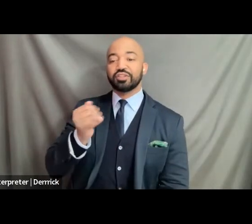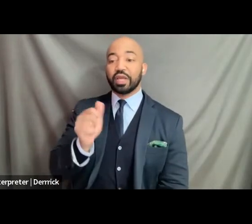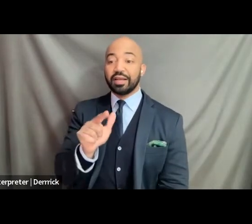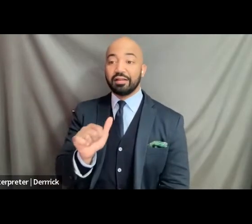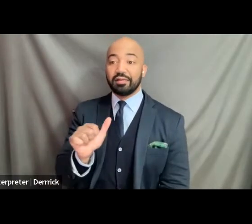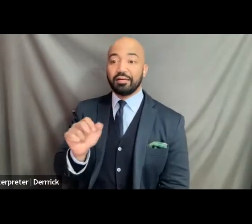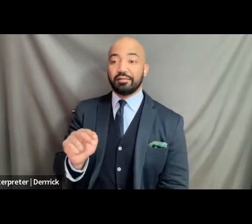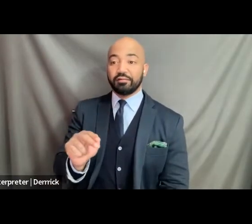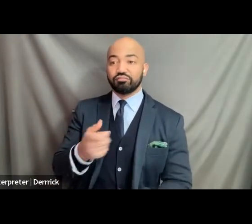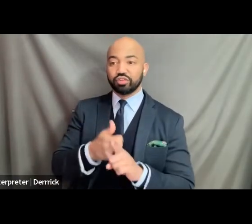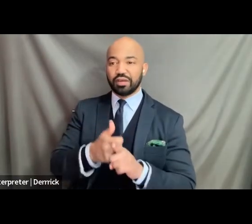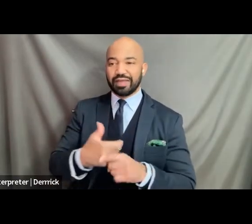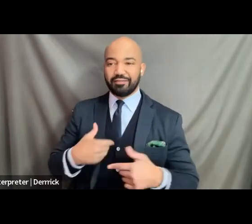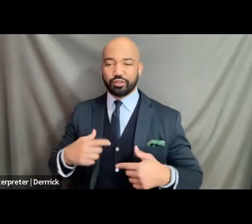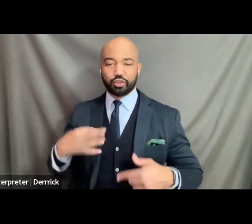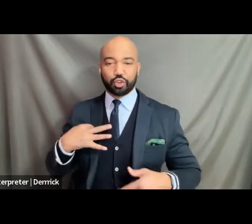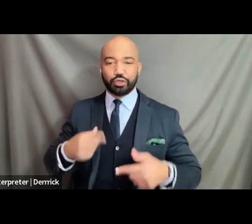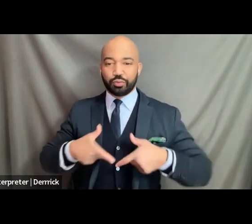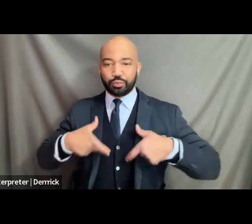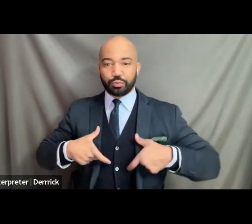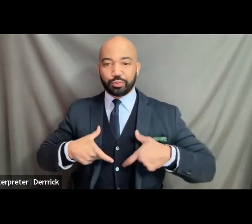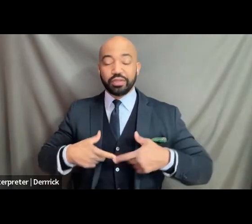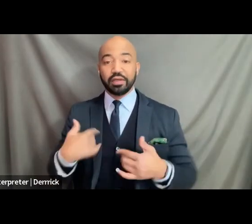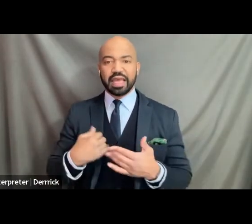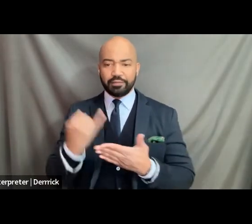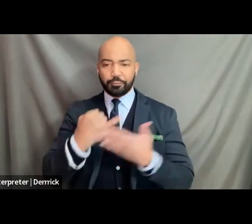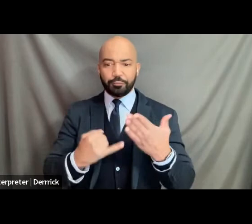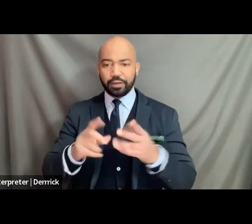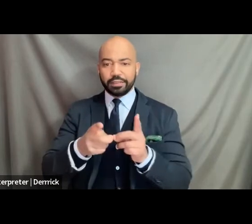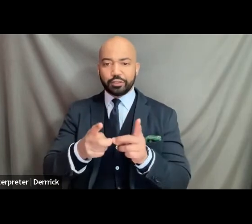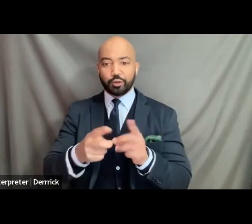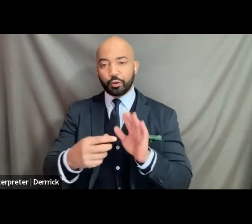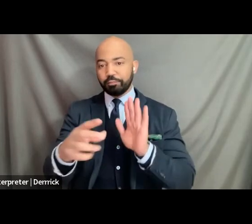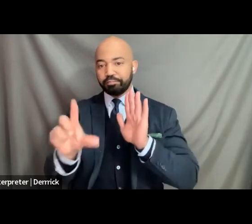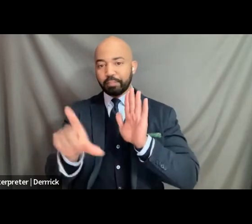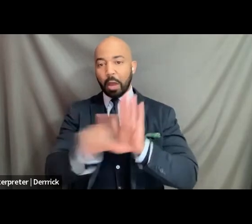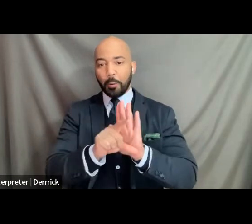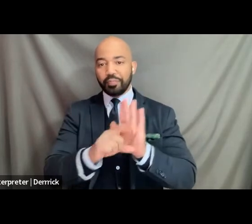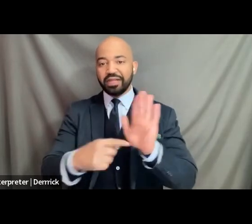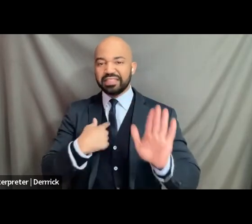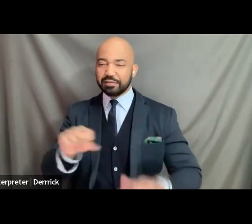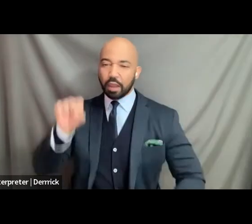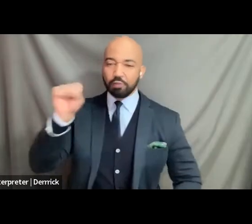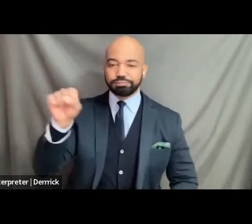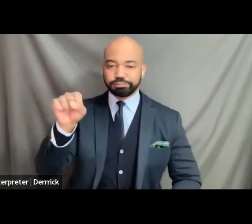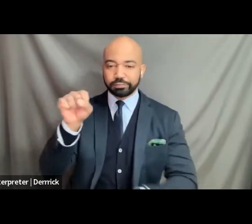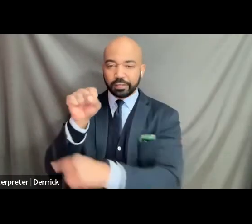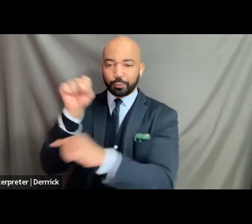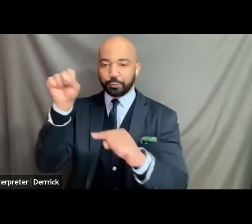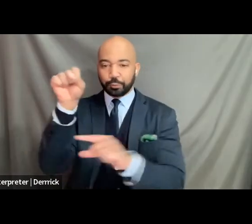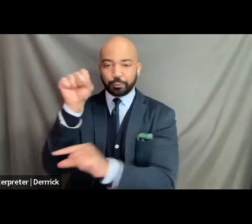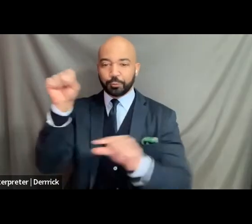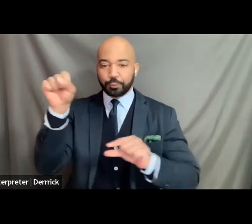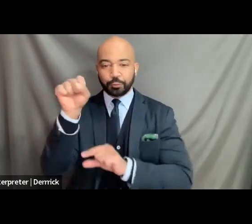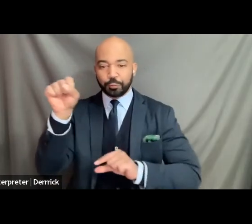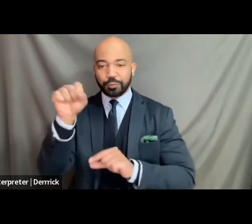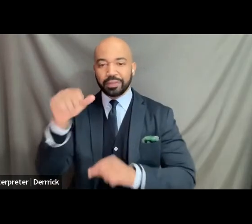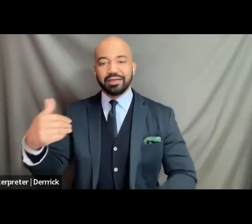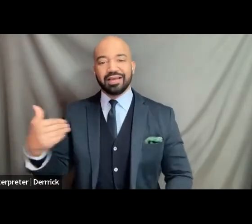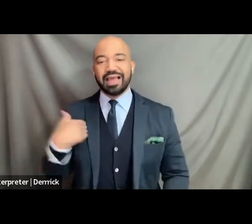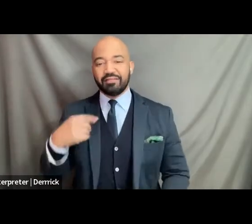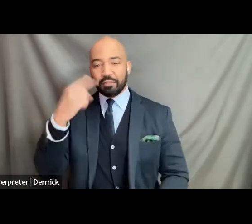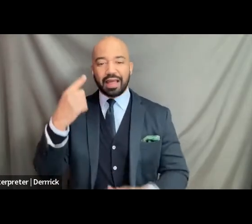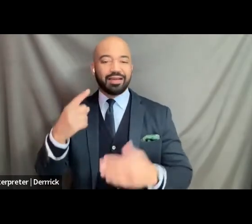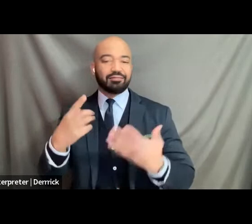a digital illustration of a fist that says black disabled lives matter that's intersected with the neurodiversity symbol